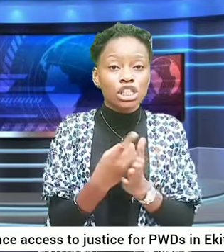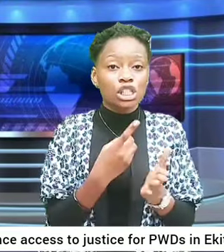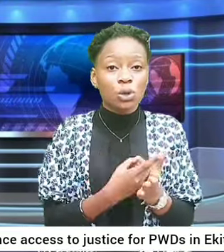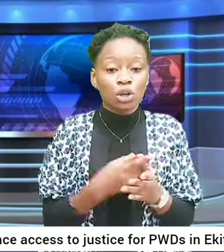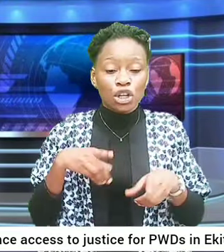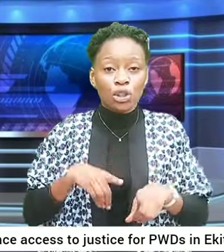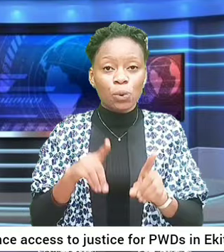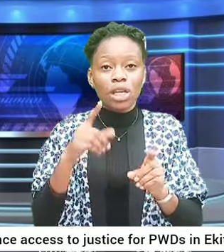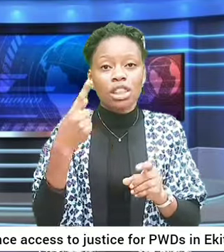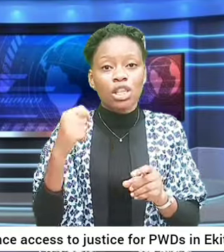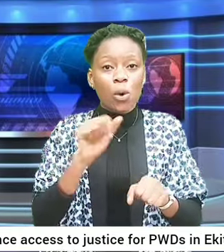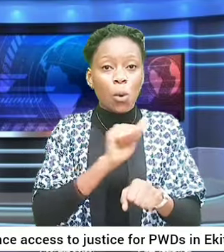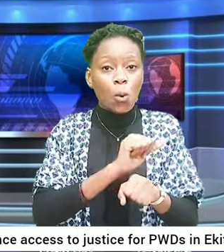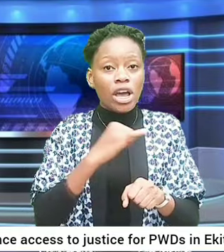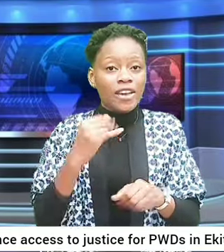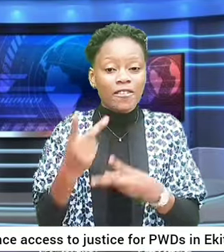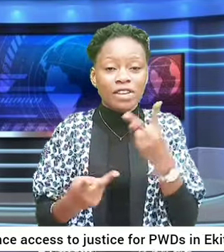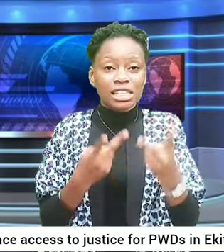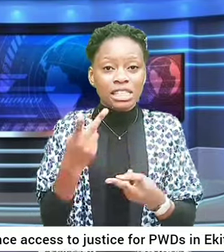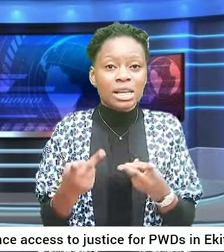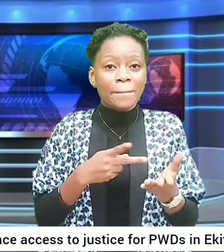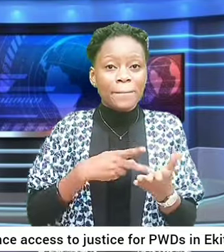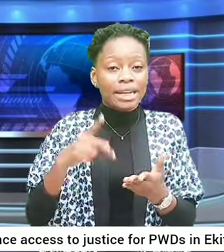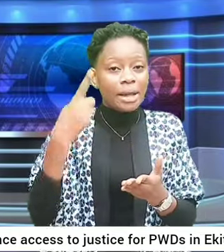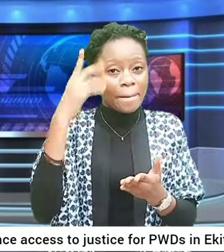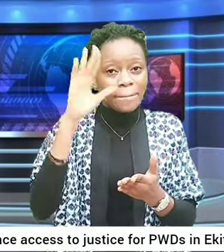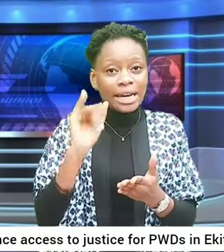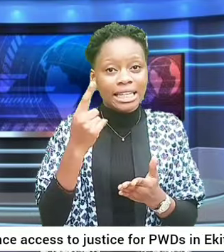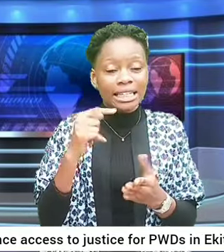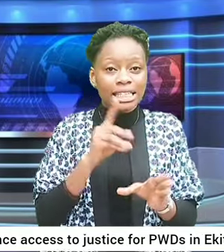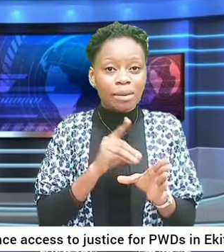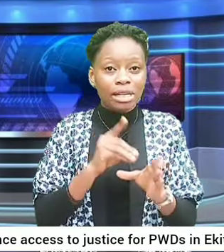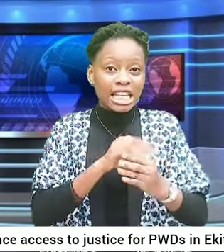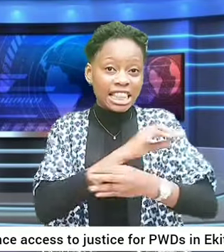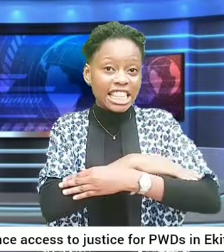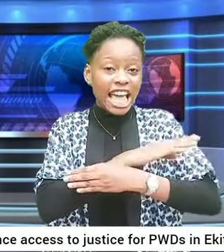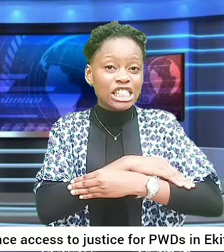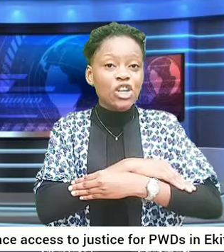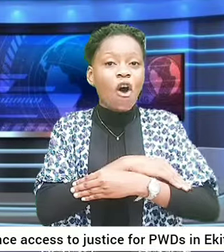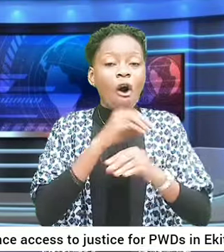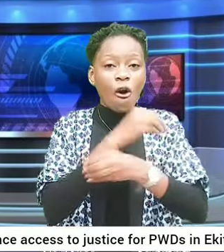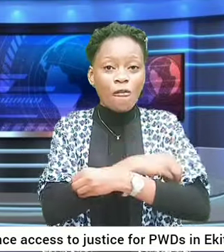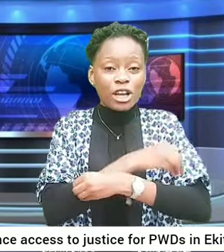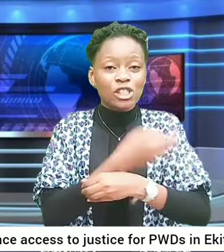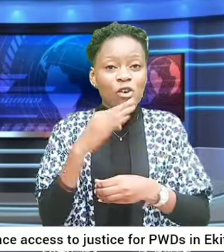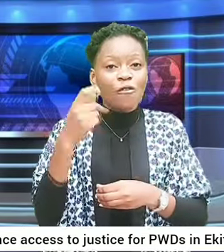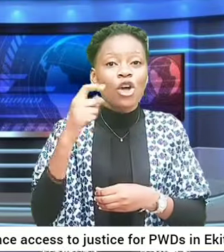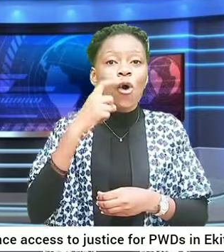during the working visits paid by the disability decks office of the command